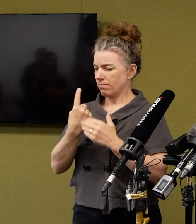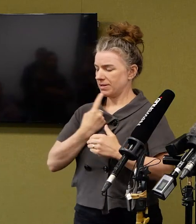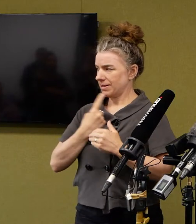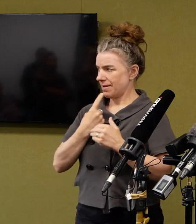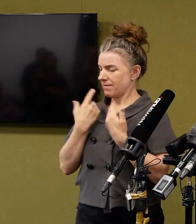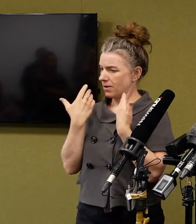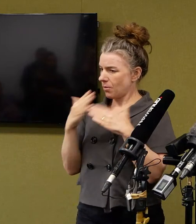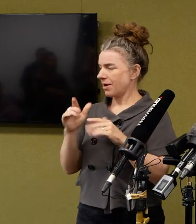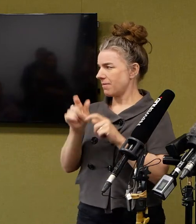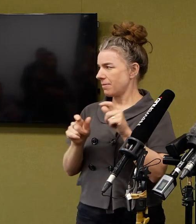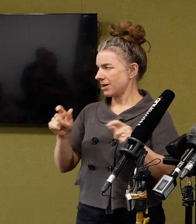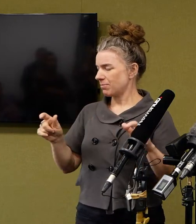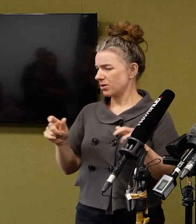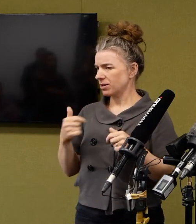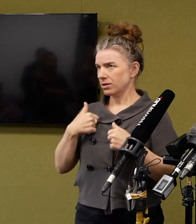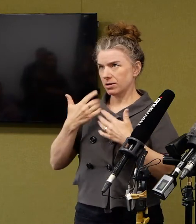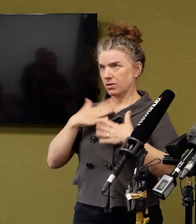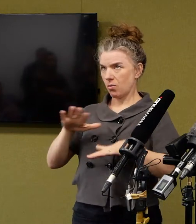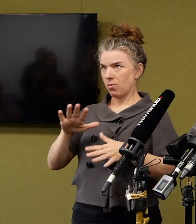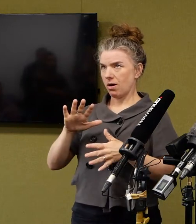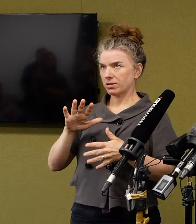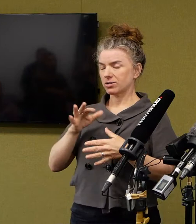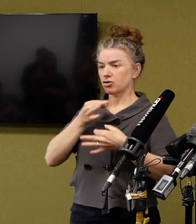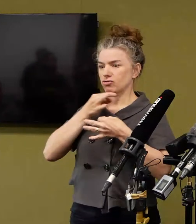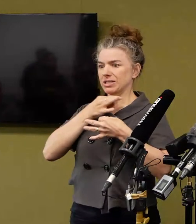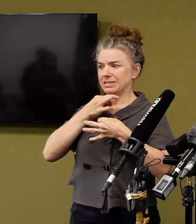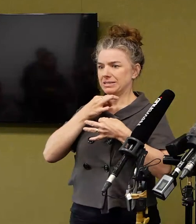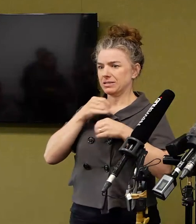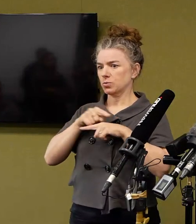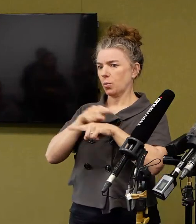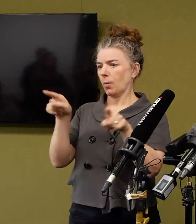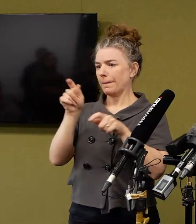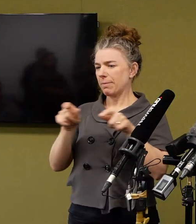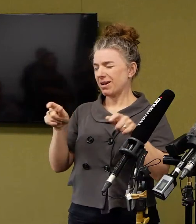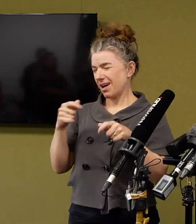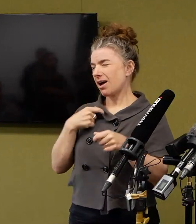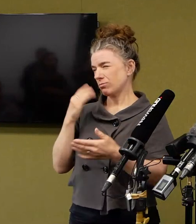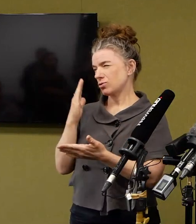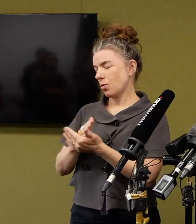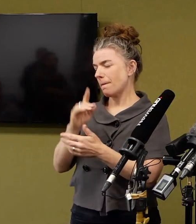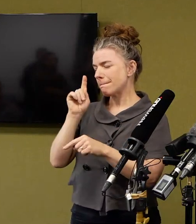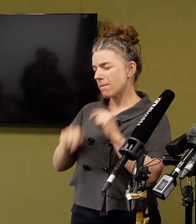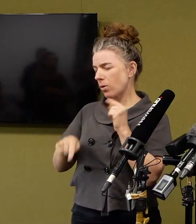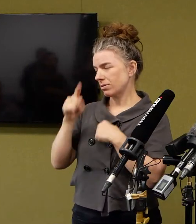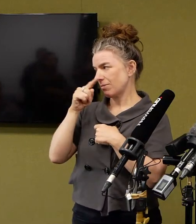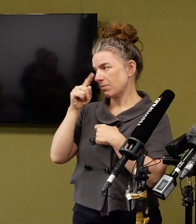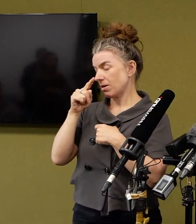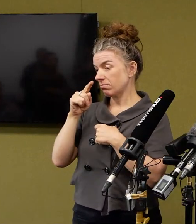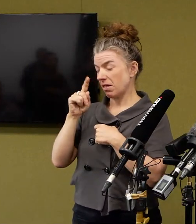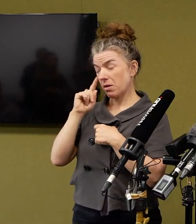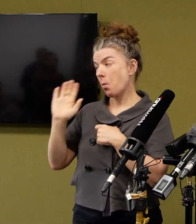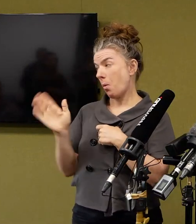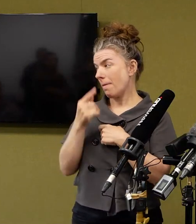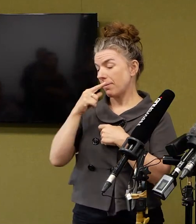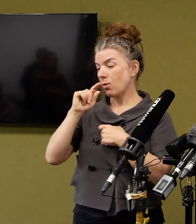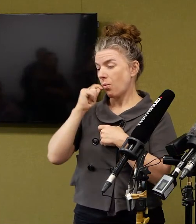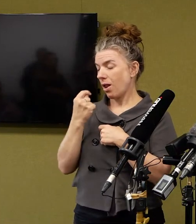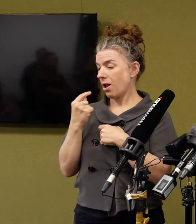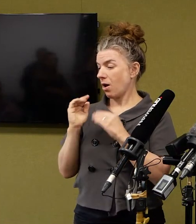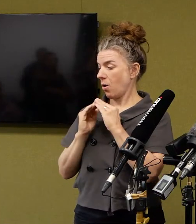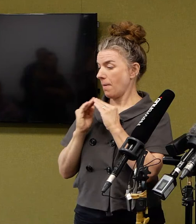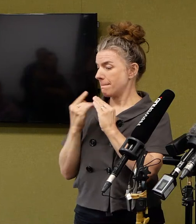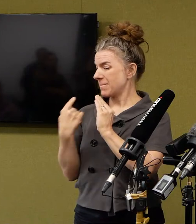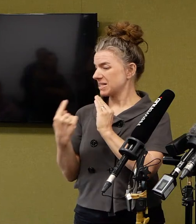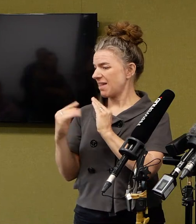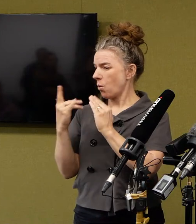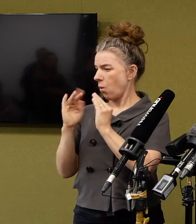where we put at risk community health. So I'm very confident that the majority of people, if not everybody, will be self-isolating. If